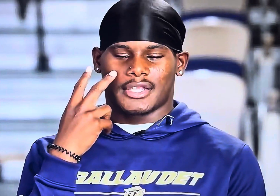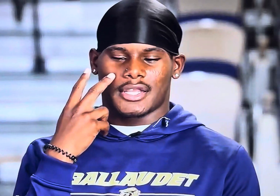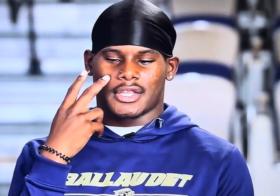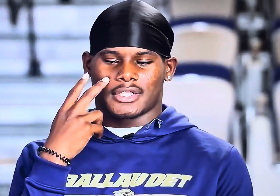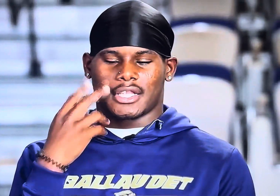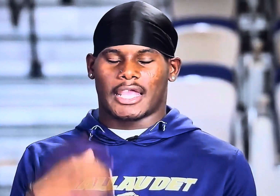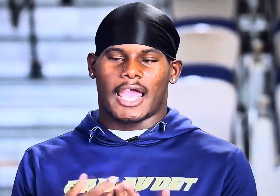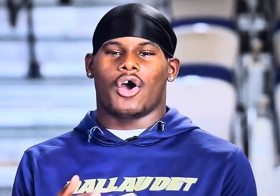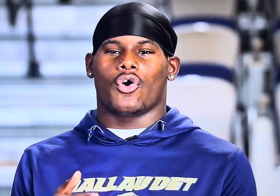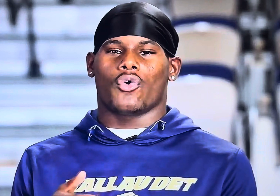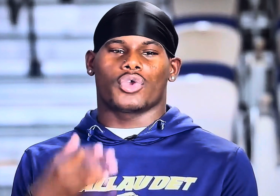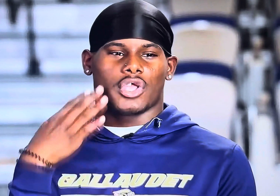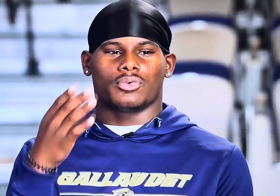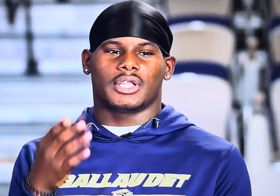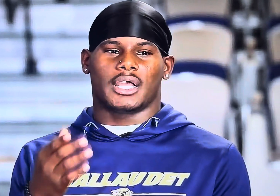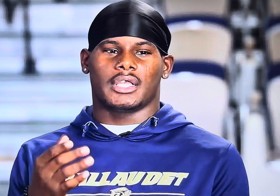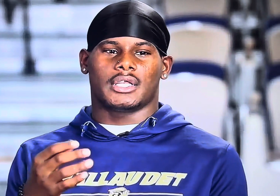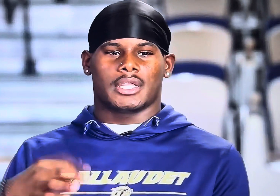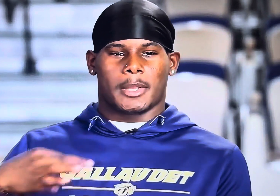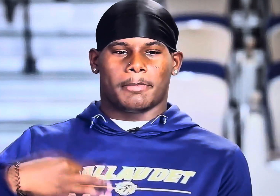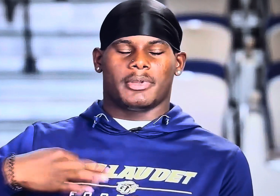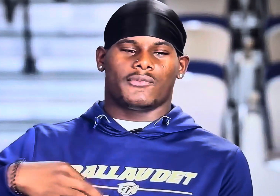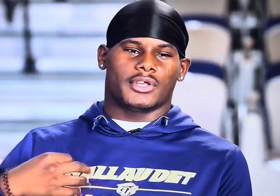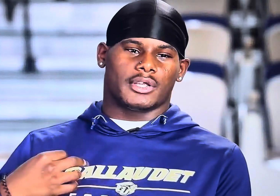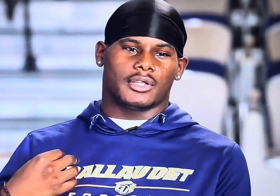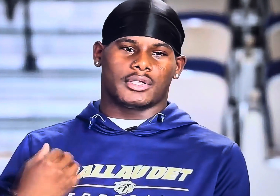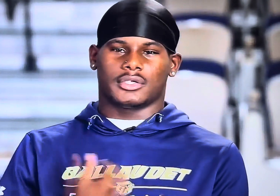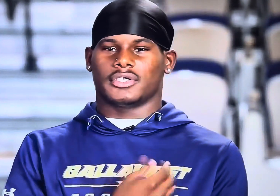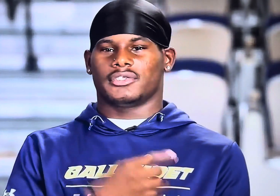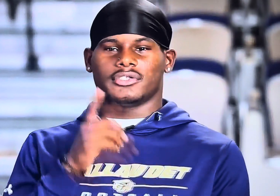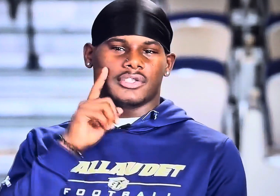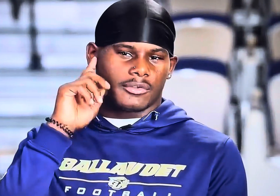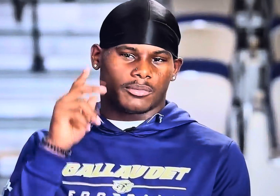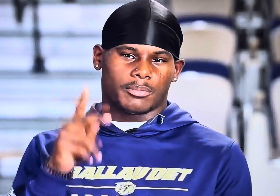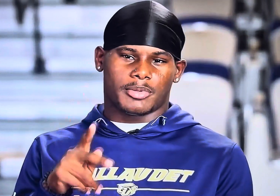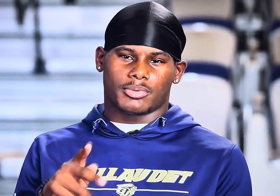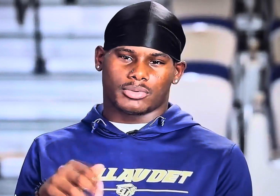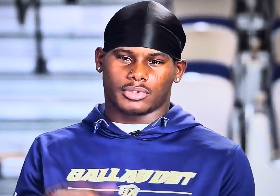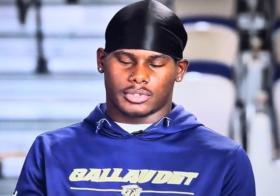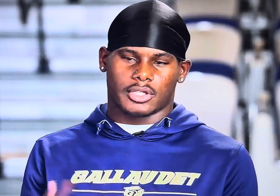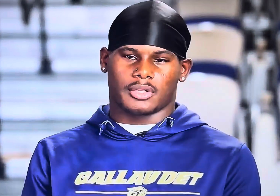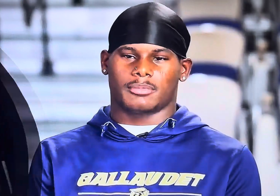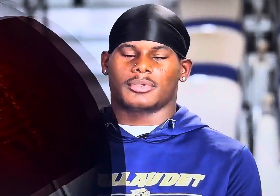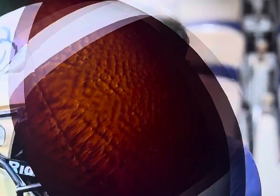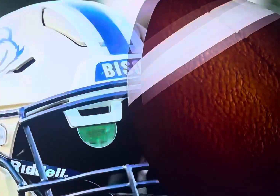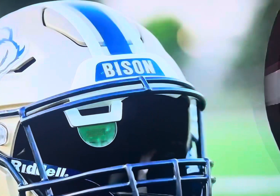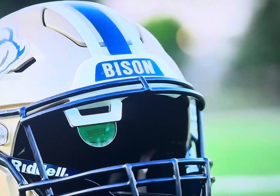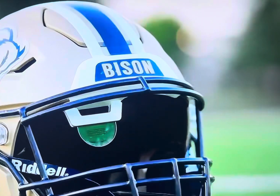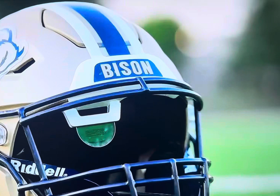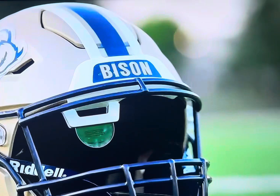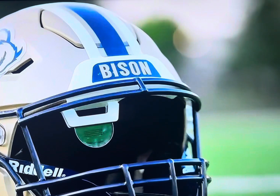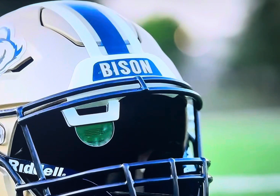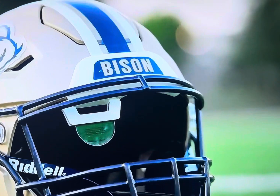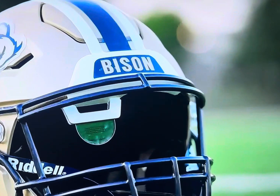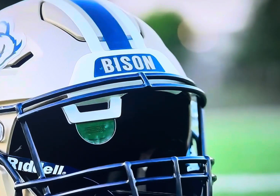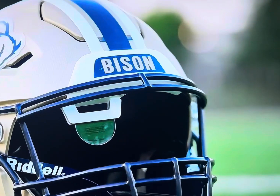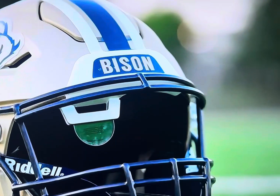like how it will like benefit us as deaf people. So what makes this helmet so